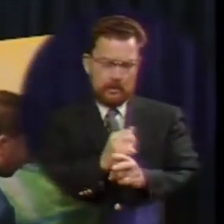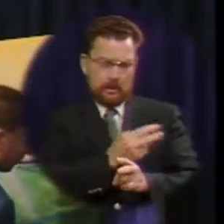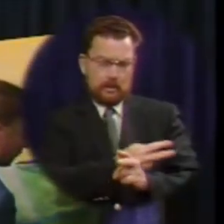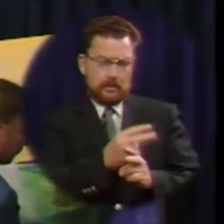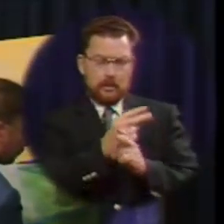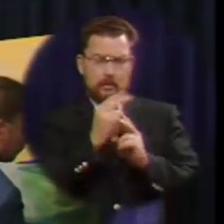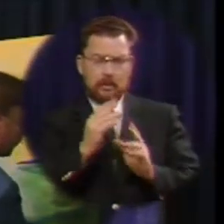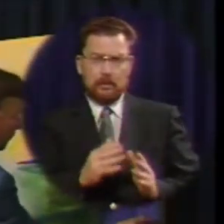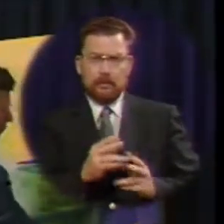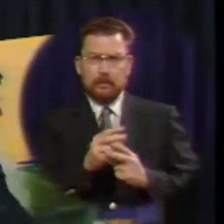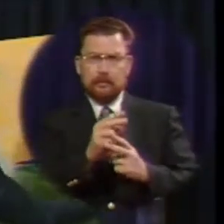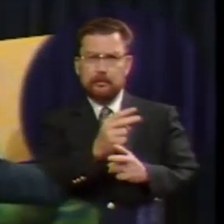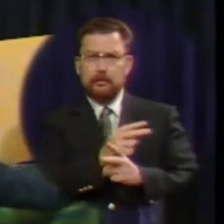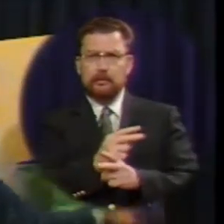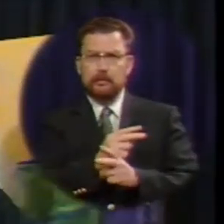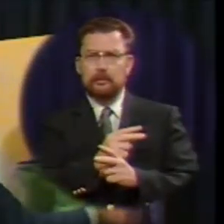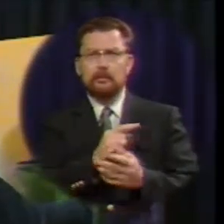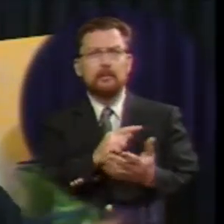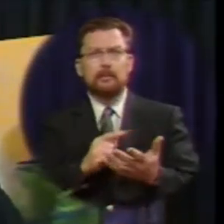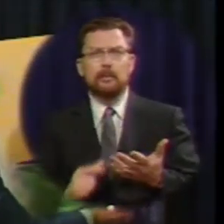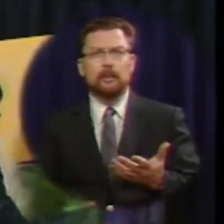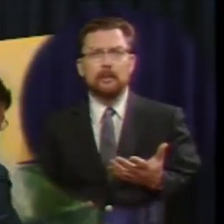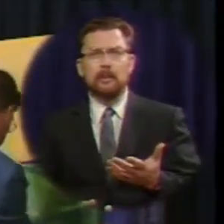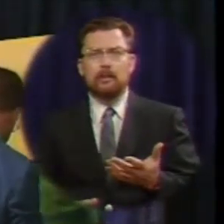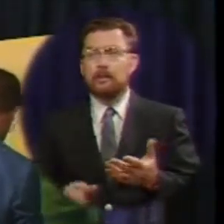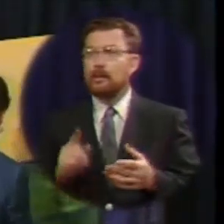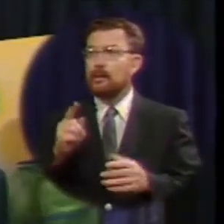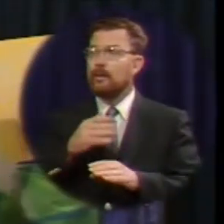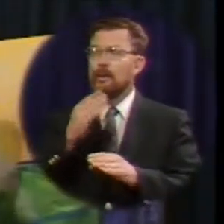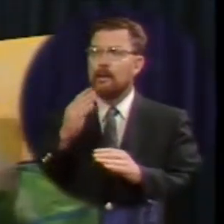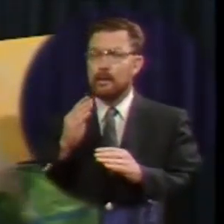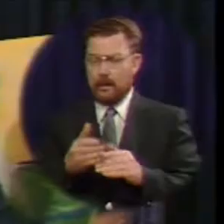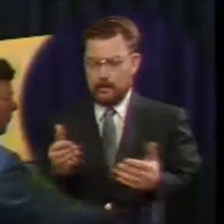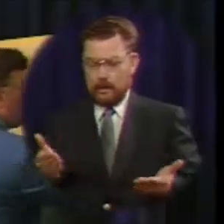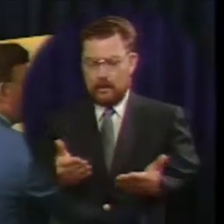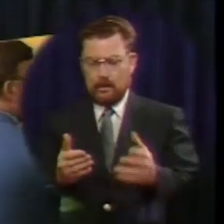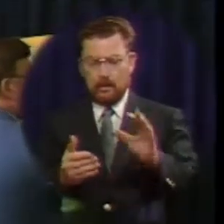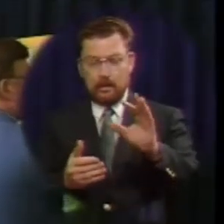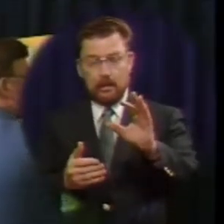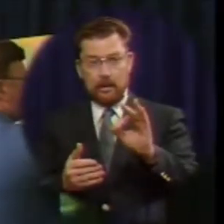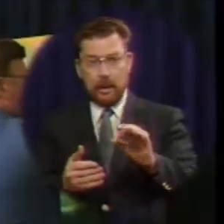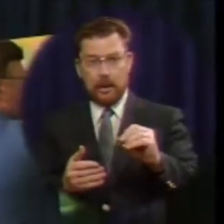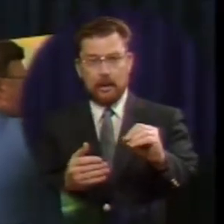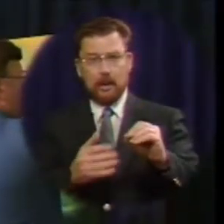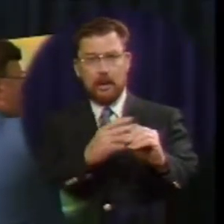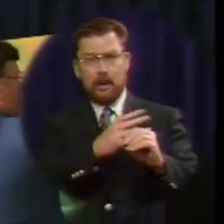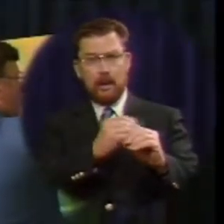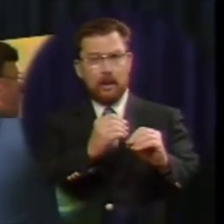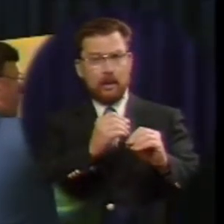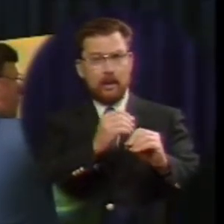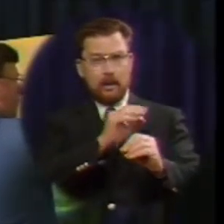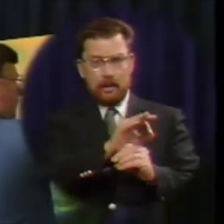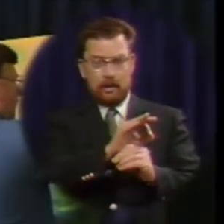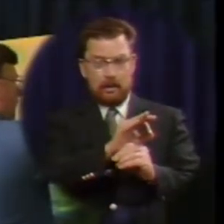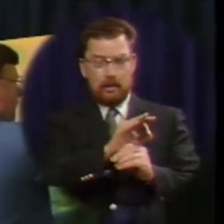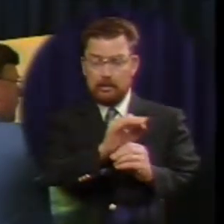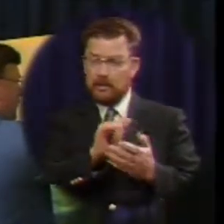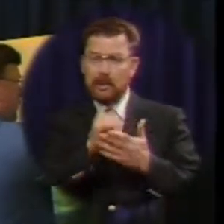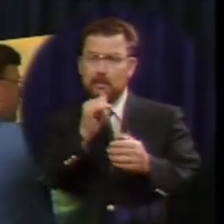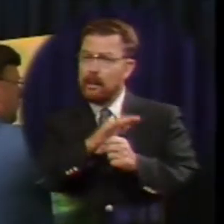Lord thou hast here thy ninety and nine are they not enough for thee but